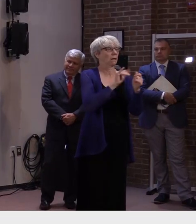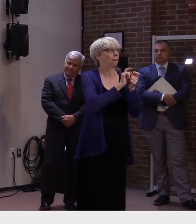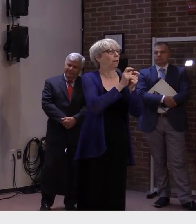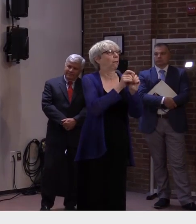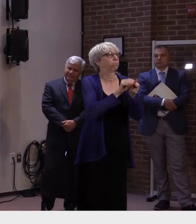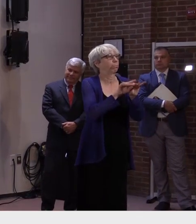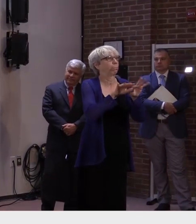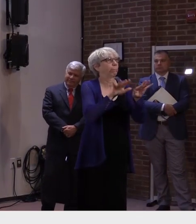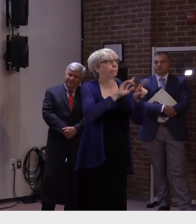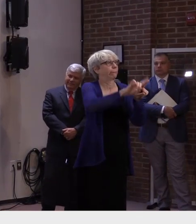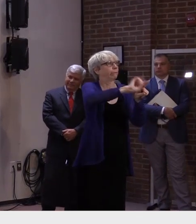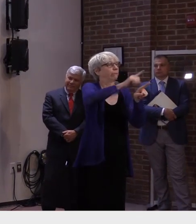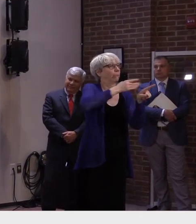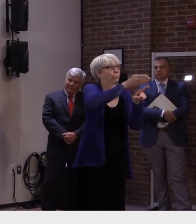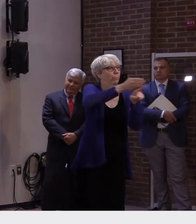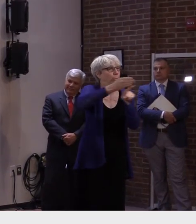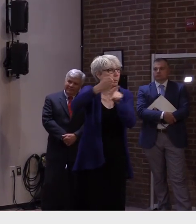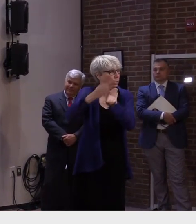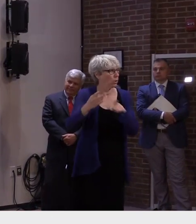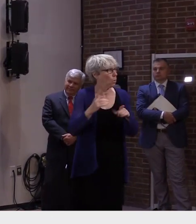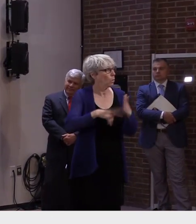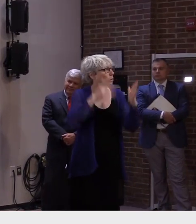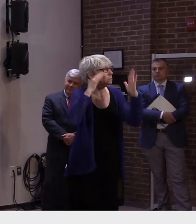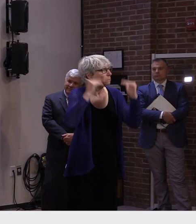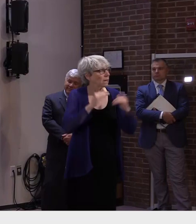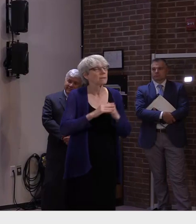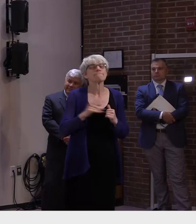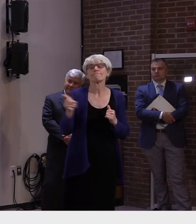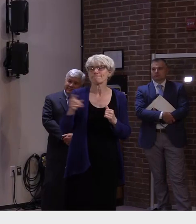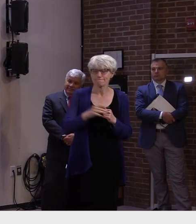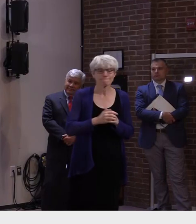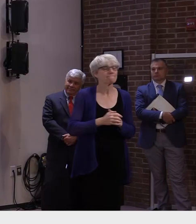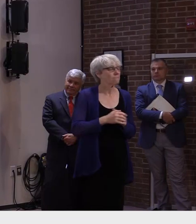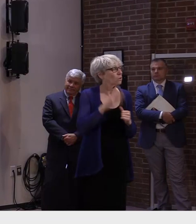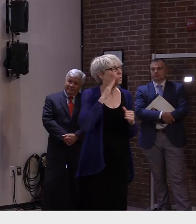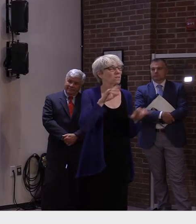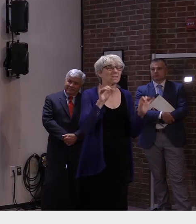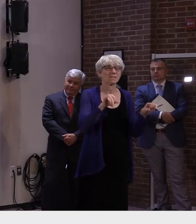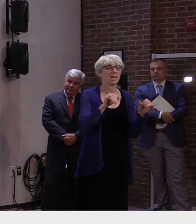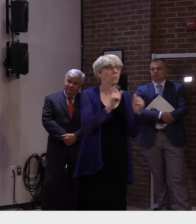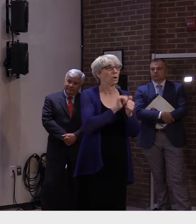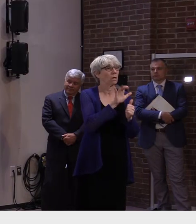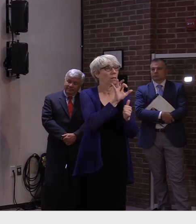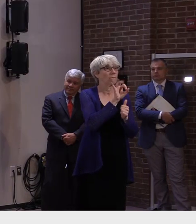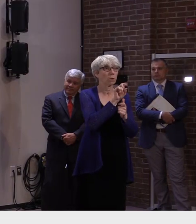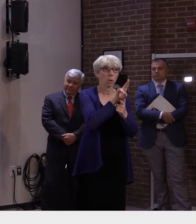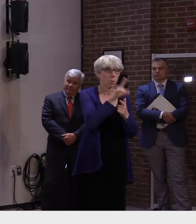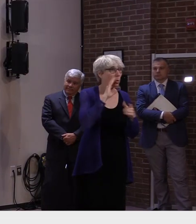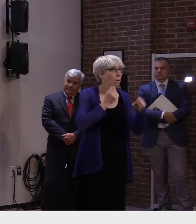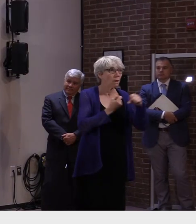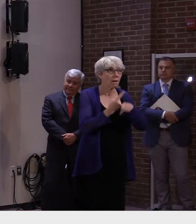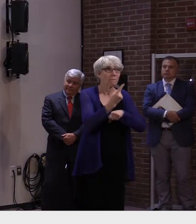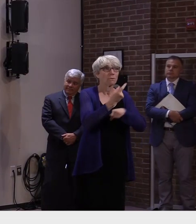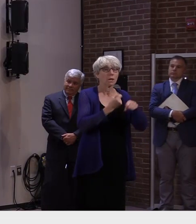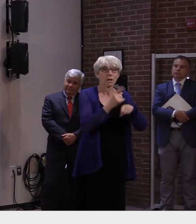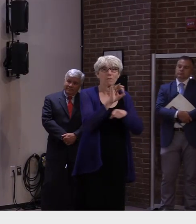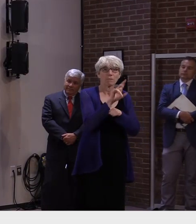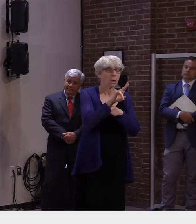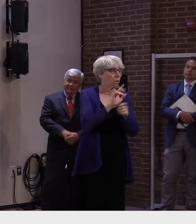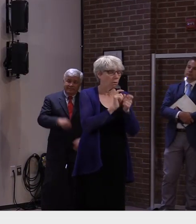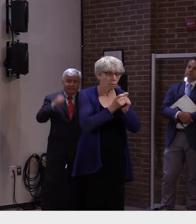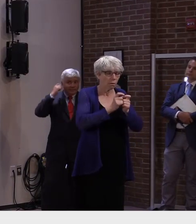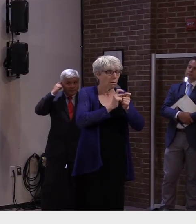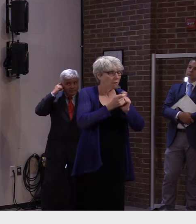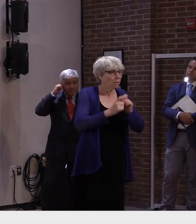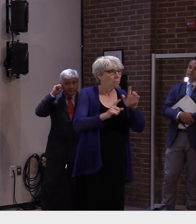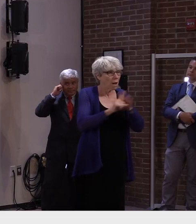probably better than I can, but, you know, we see this like with the flu, different variants of the flu year after year. And we're going